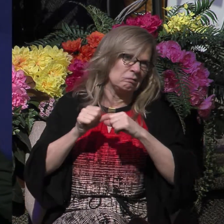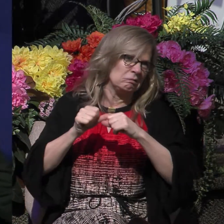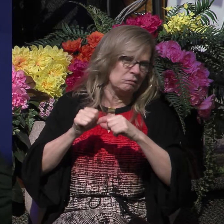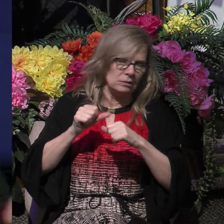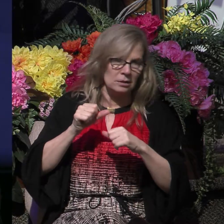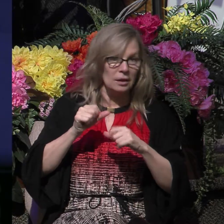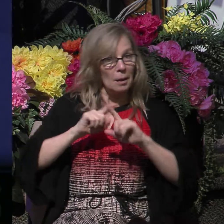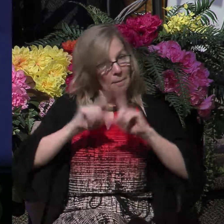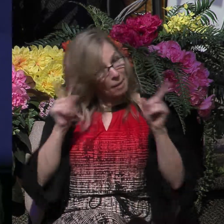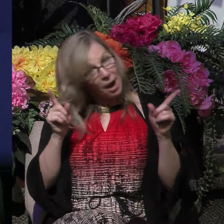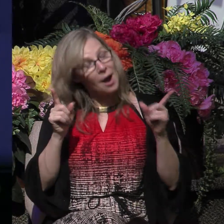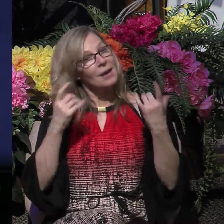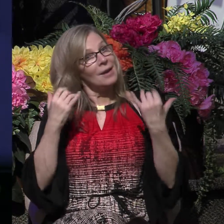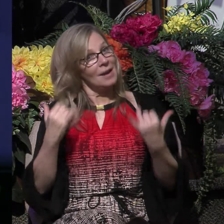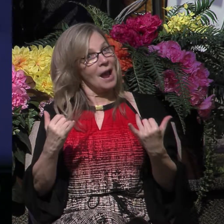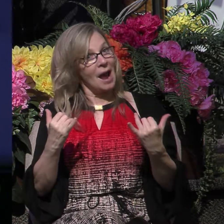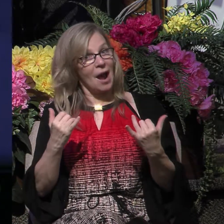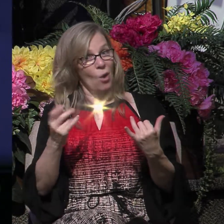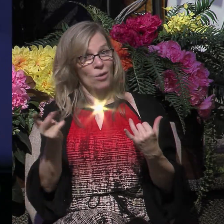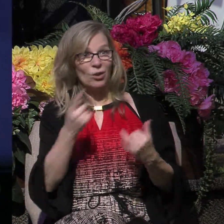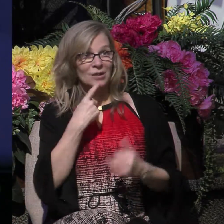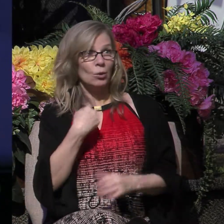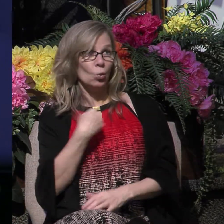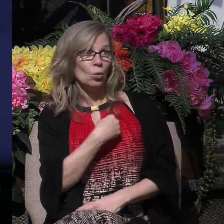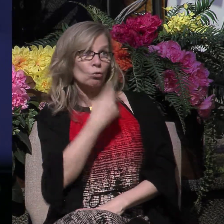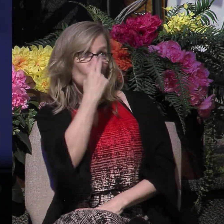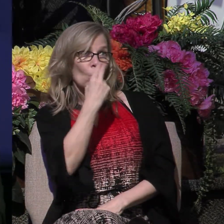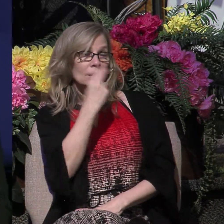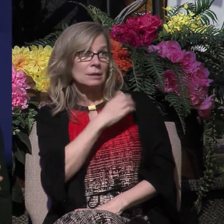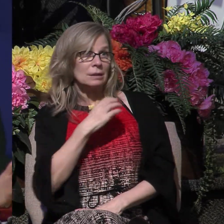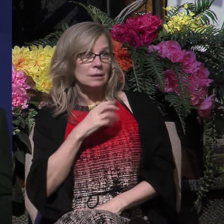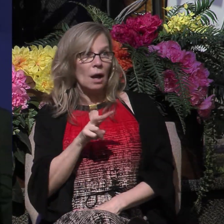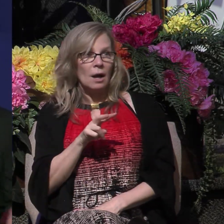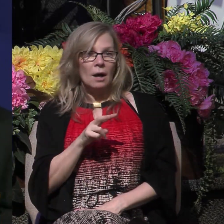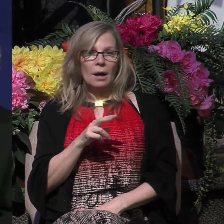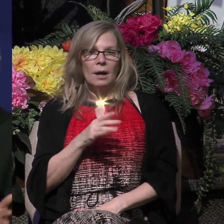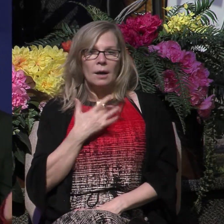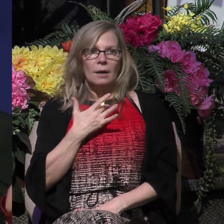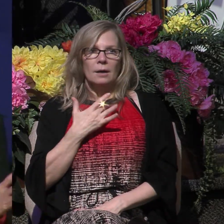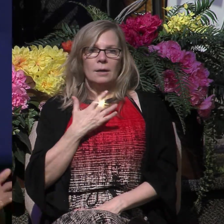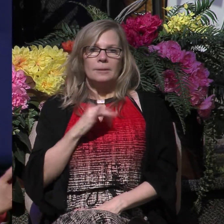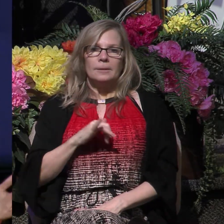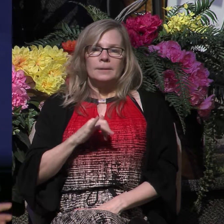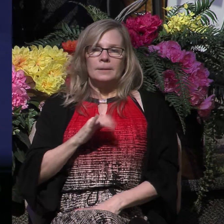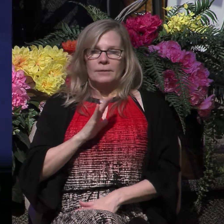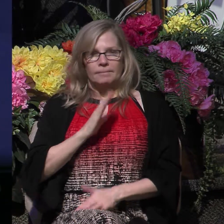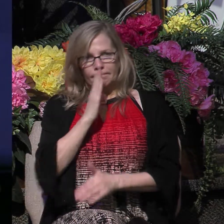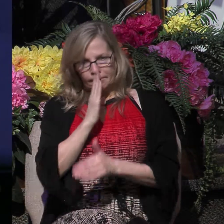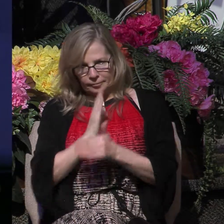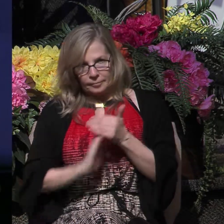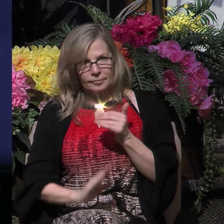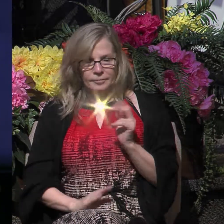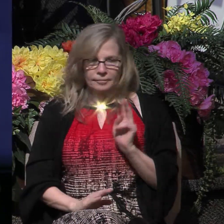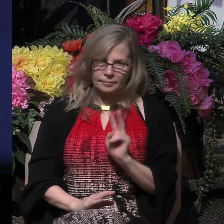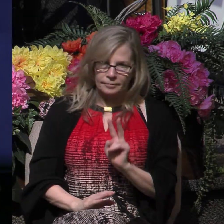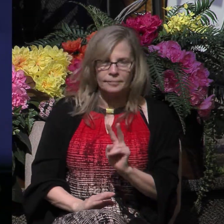But the fact is now they're saying this. And so these magistrates very humbly come to the prison. They acknowledge